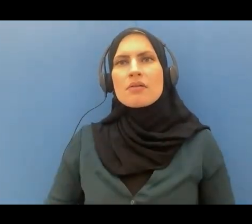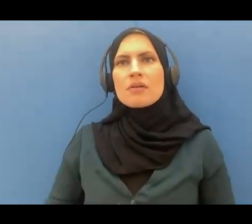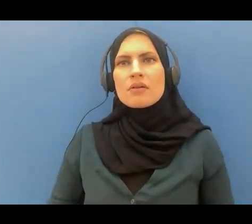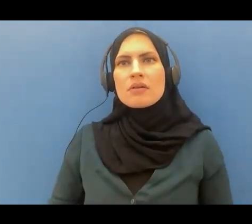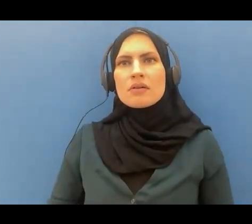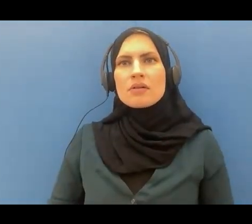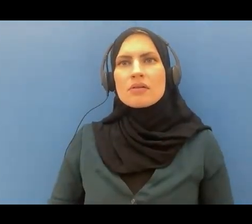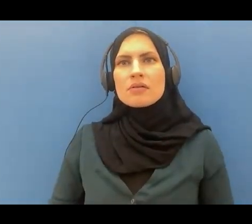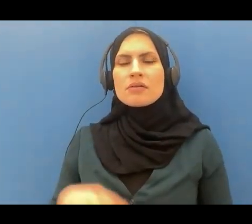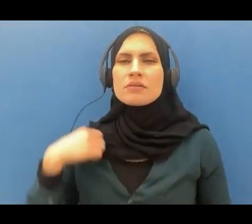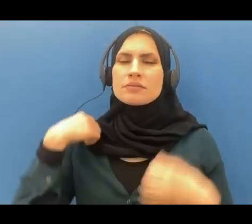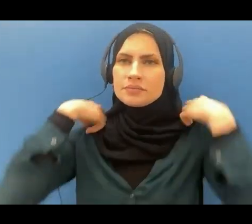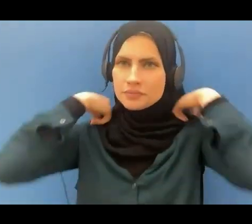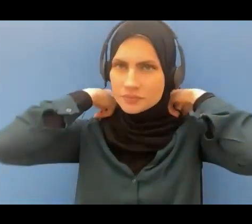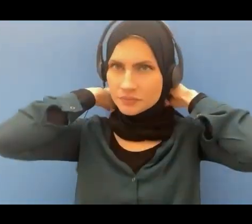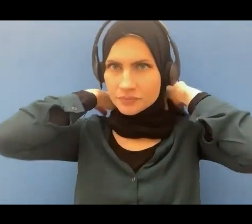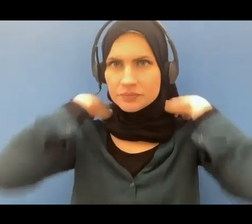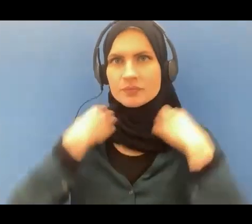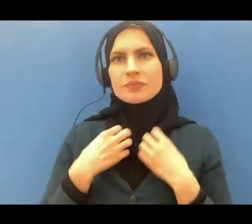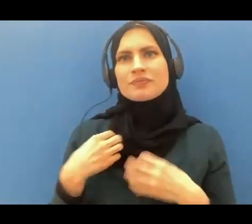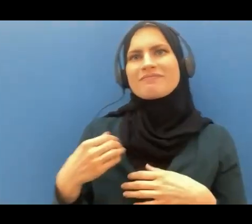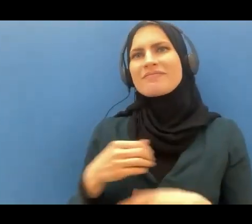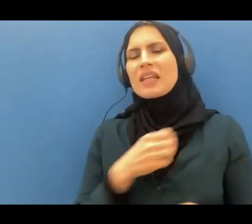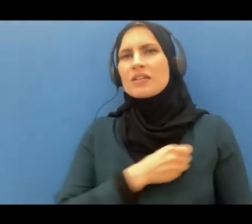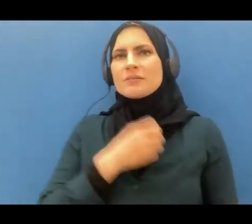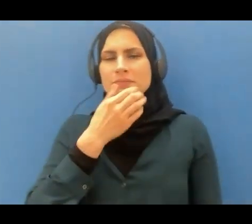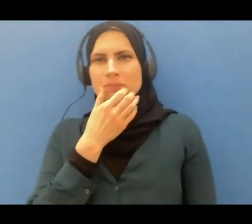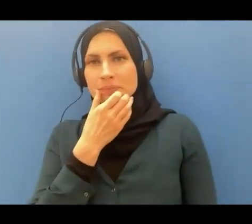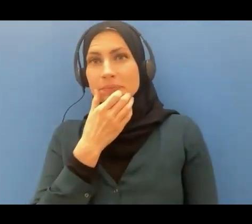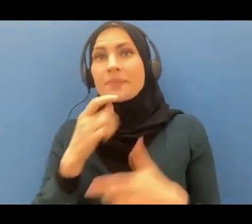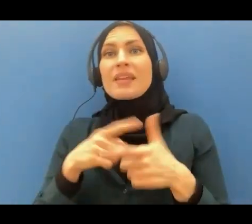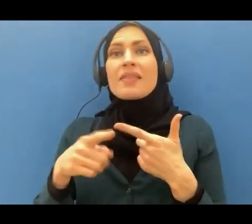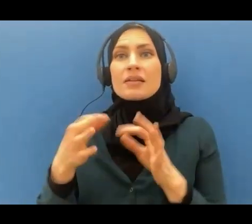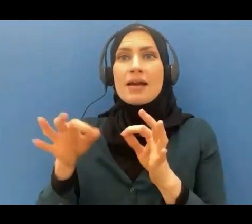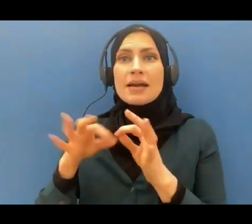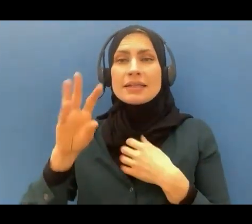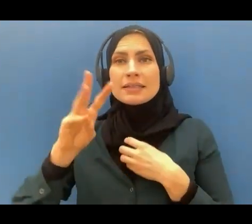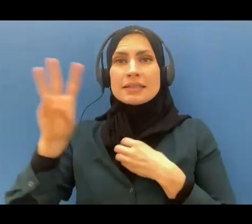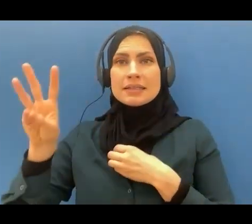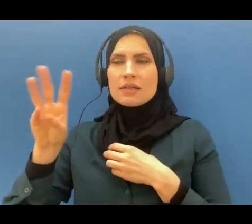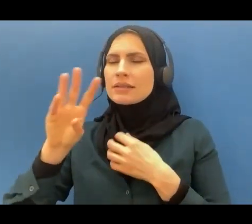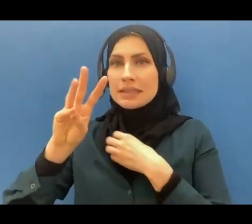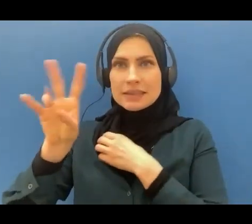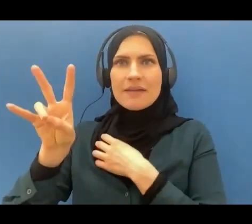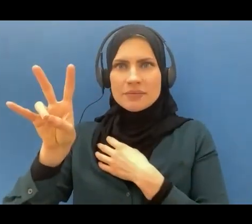then reasoning and explanation in ayah number 67 about those